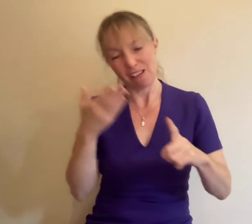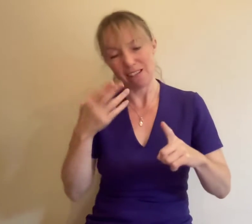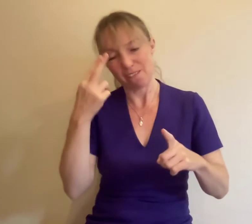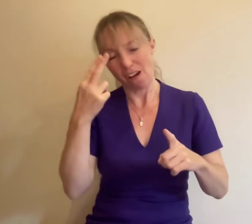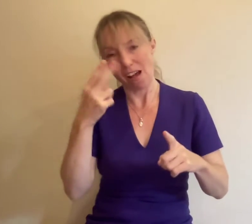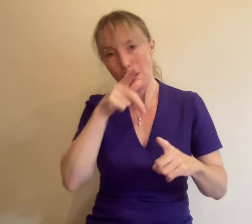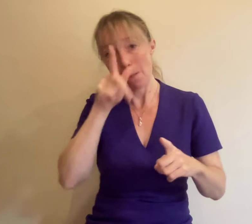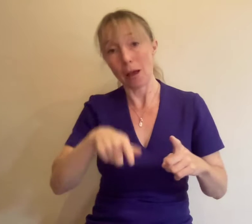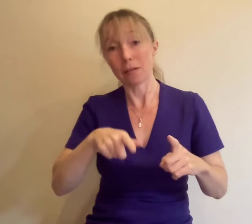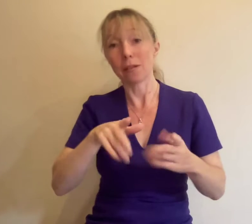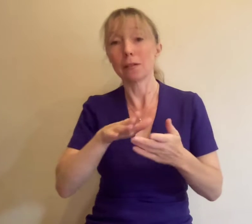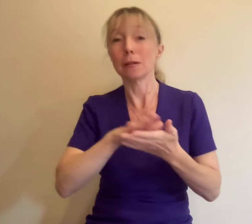disqualified